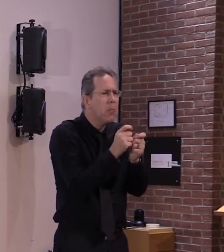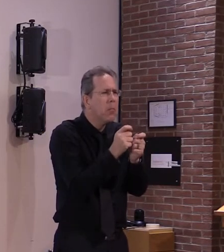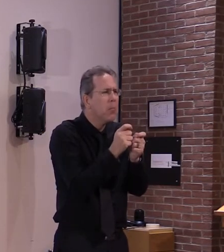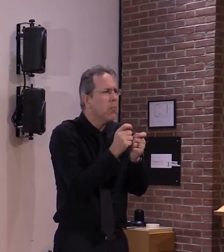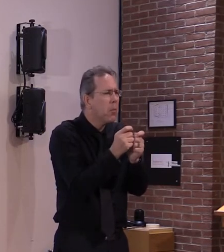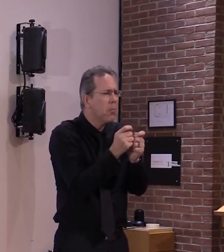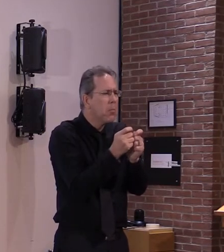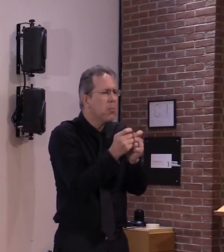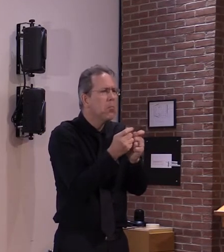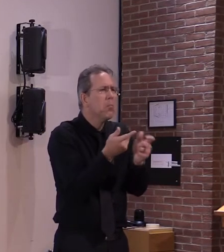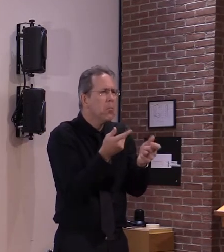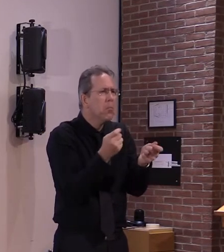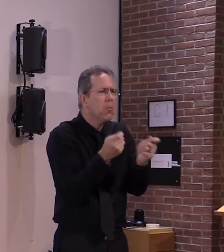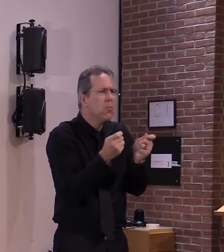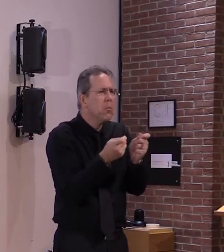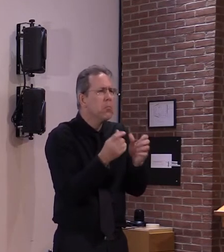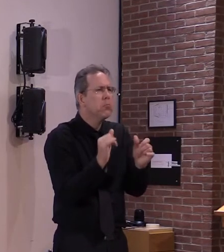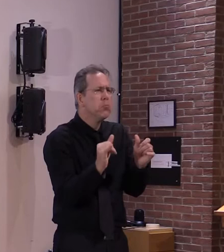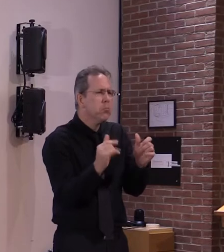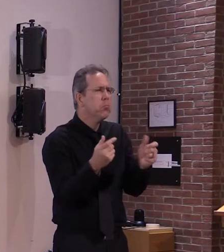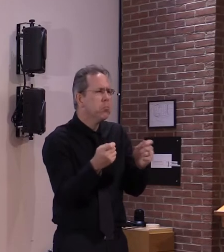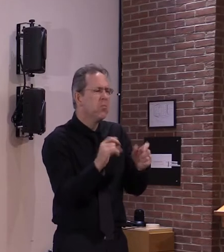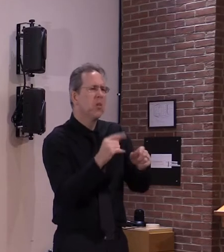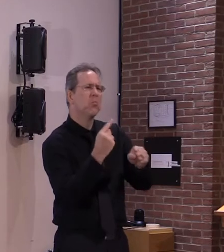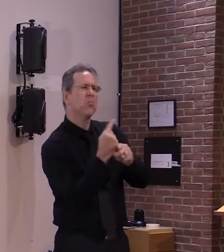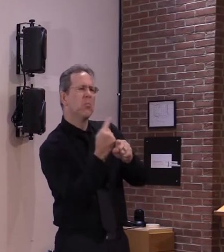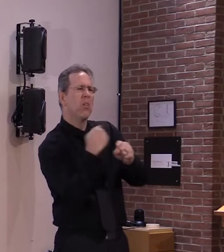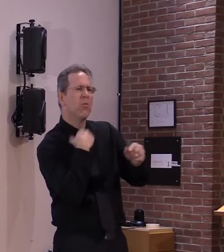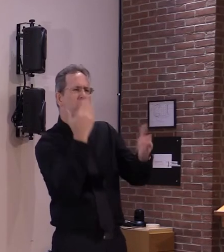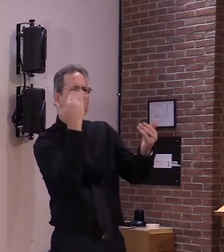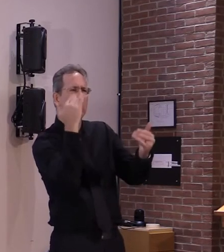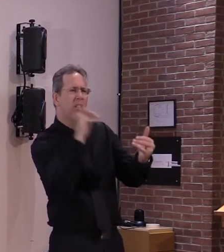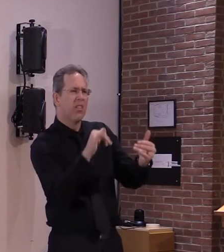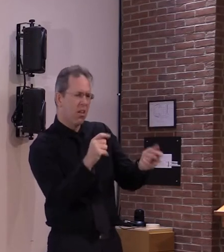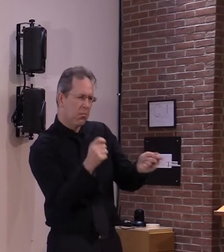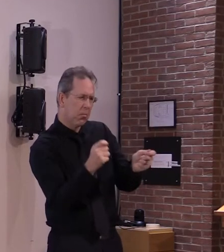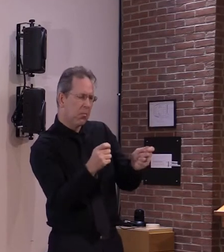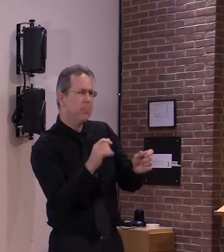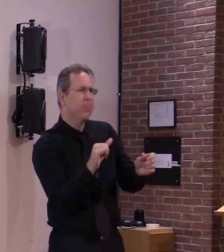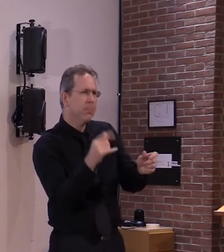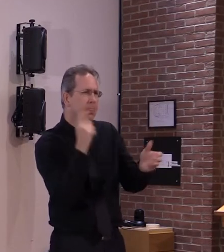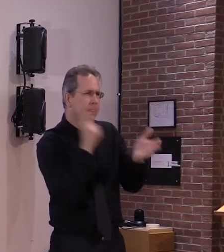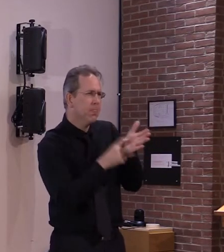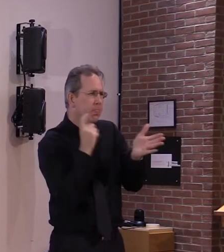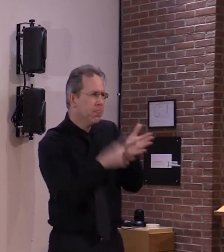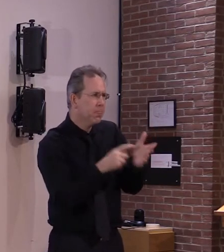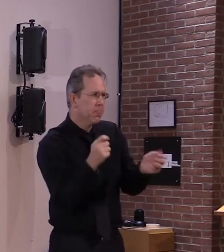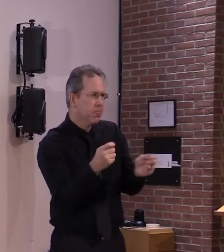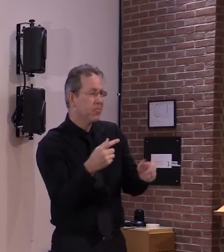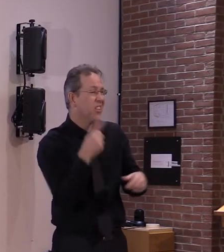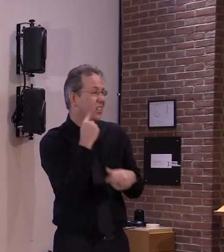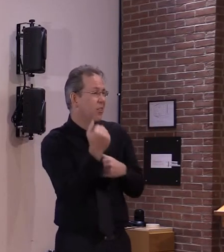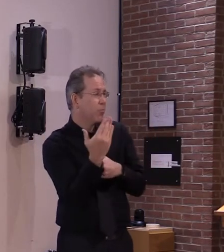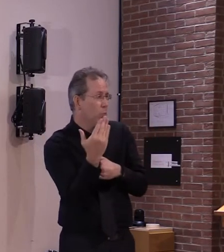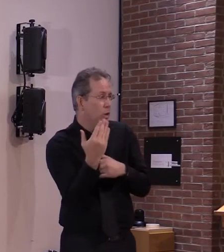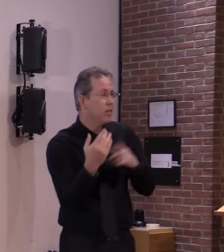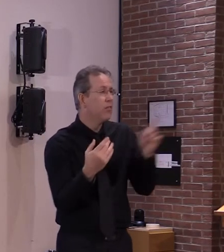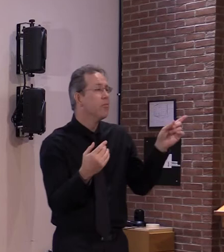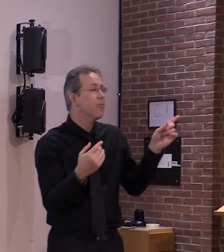frequent either but i think the take-home message that i've heard today is that it should not really